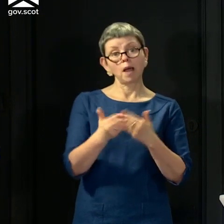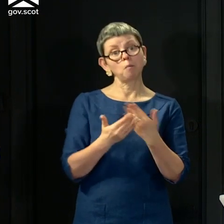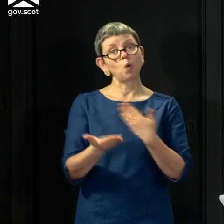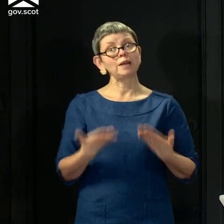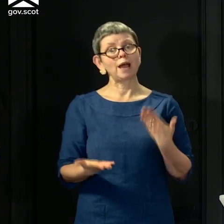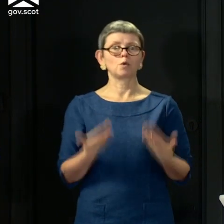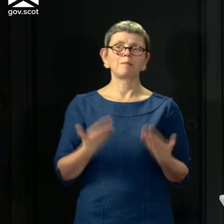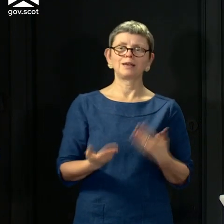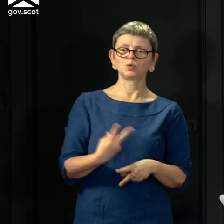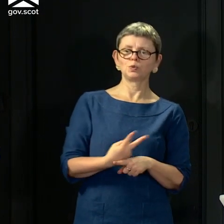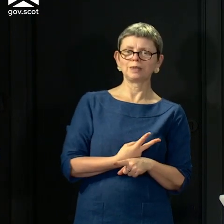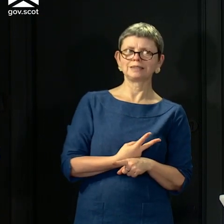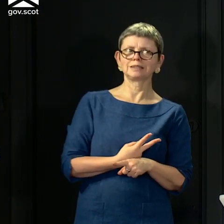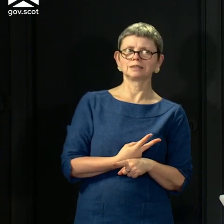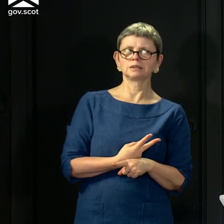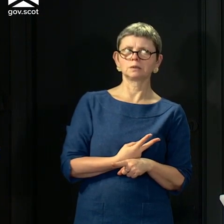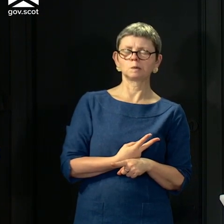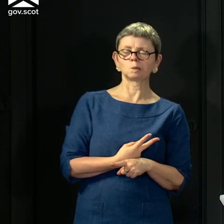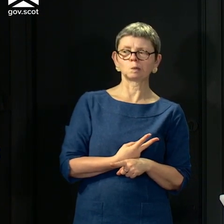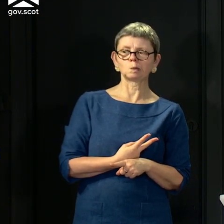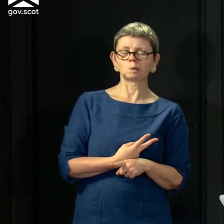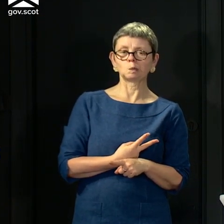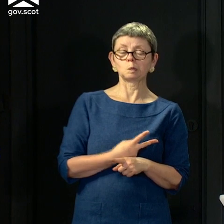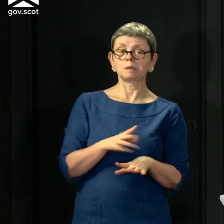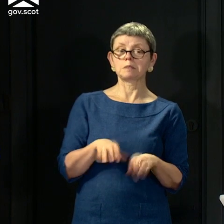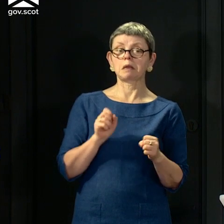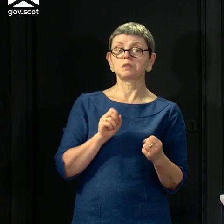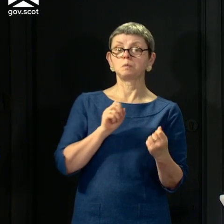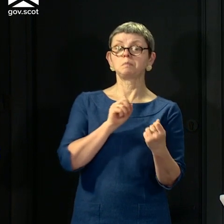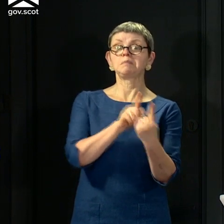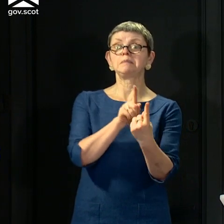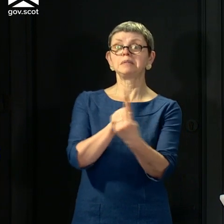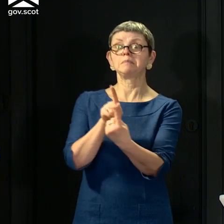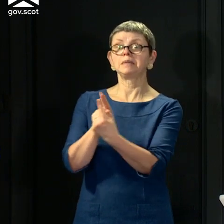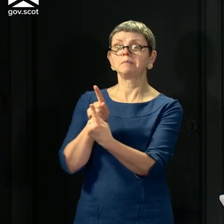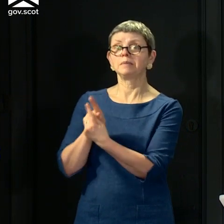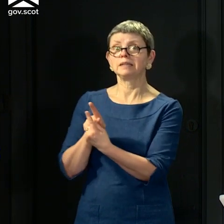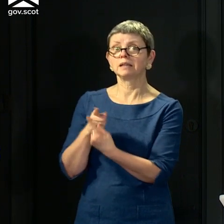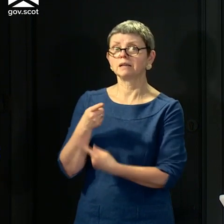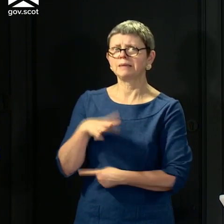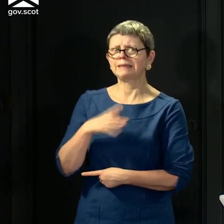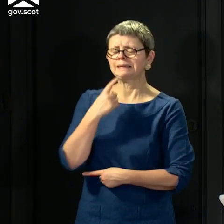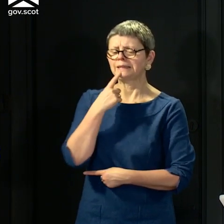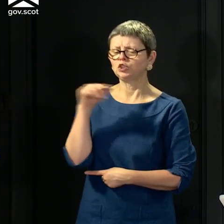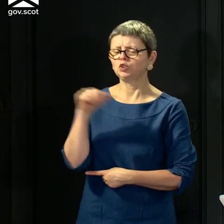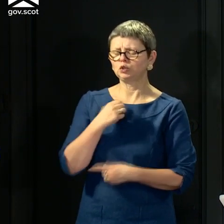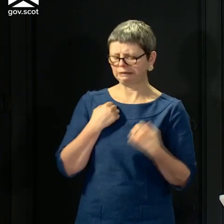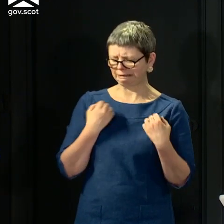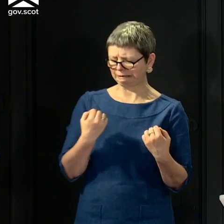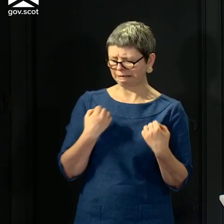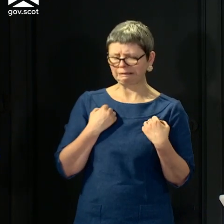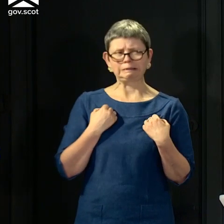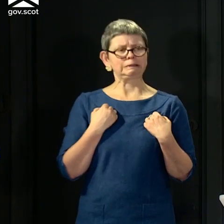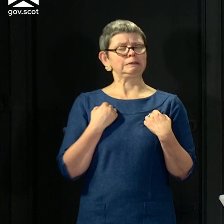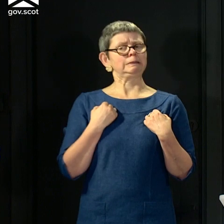ago, if you find yourself being in contact with more people than you were a week or two weeks ago, then please think very carefully about that and try